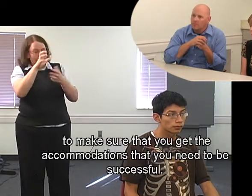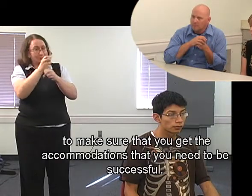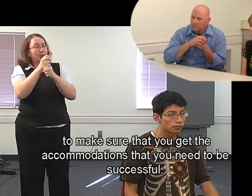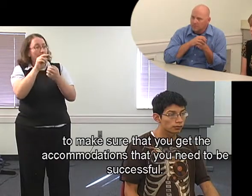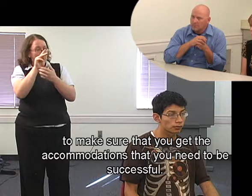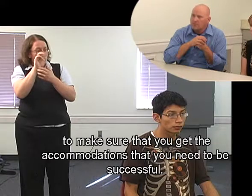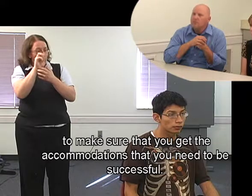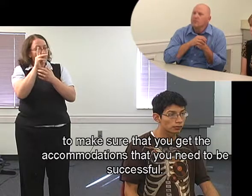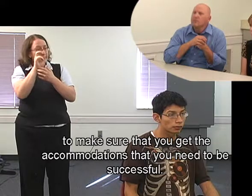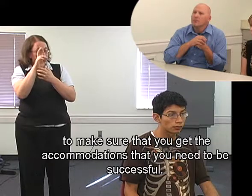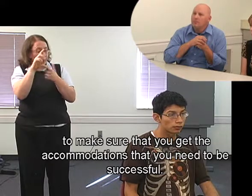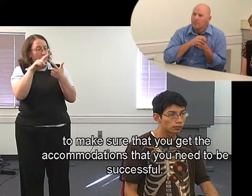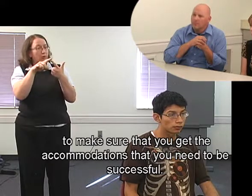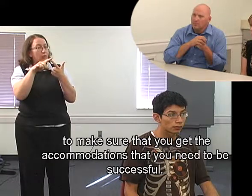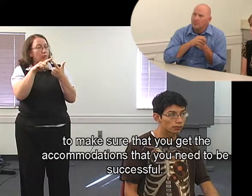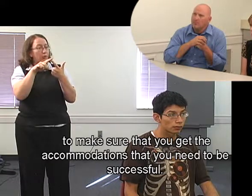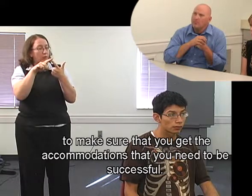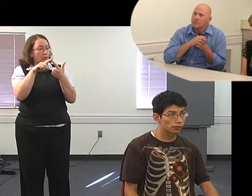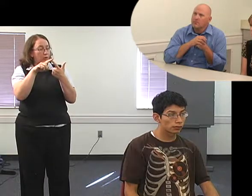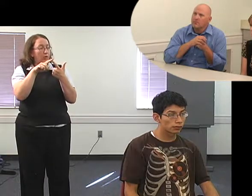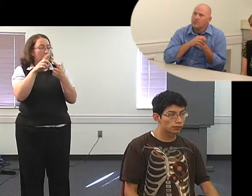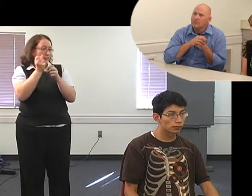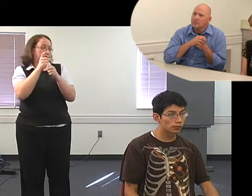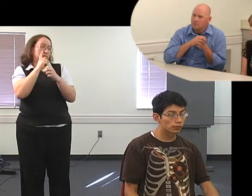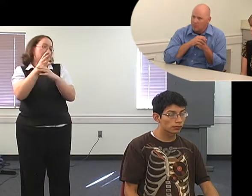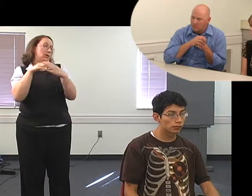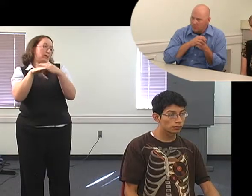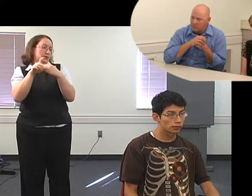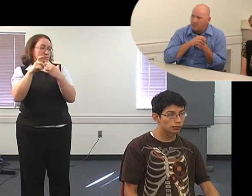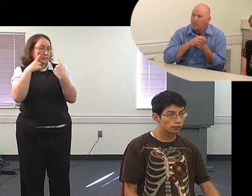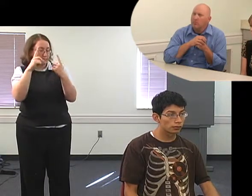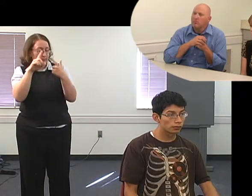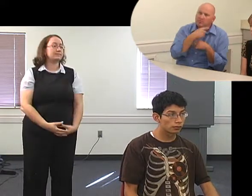to make sure that you get the accommodations that you need to be successful.